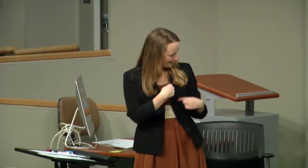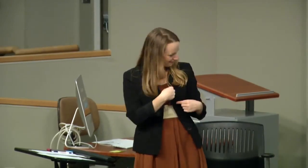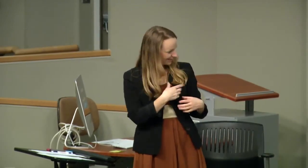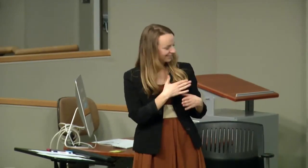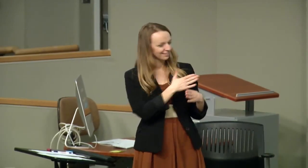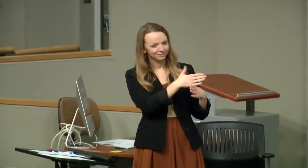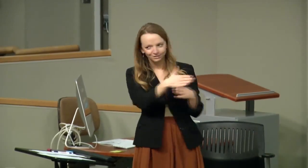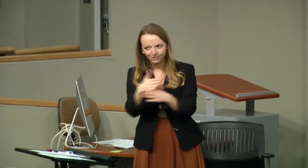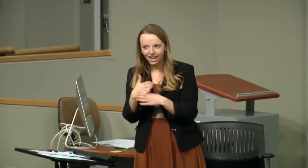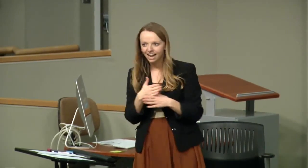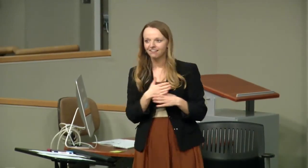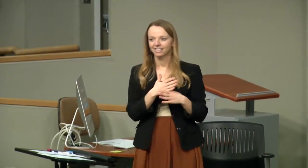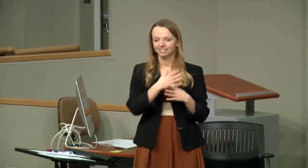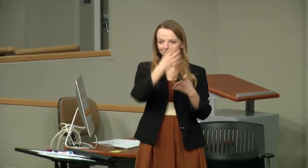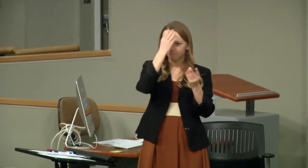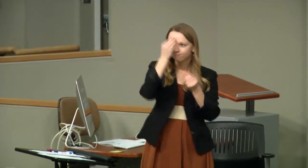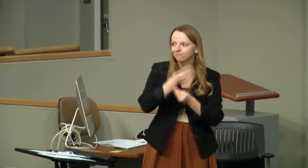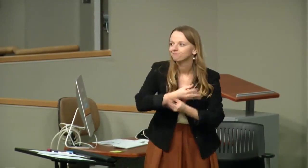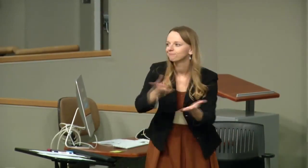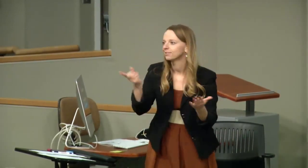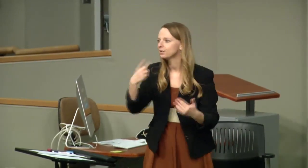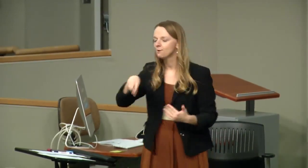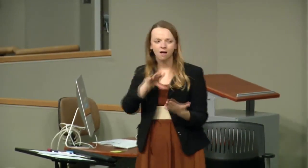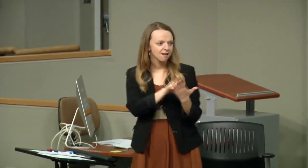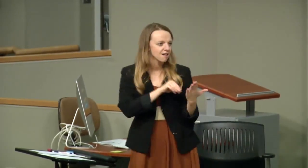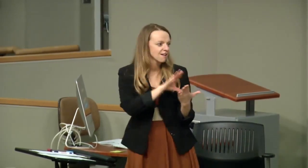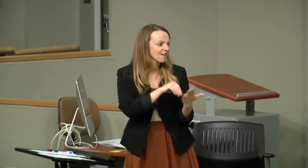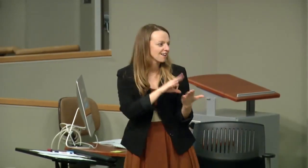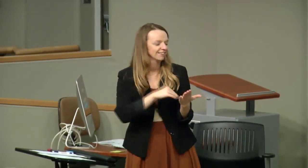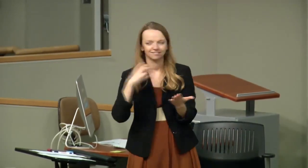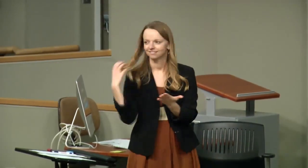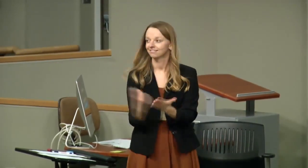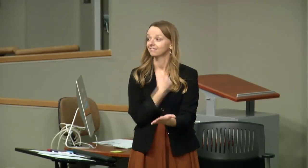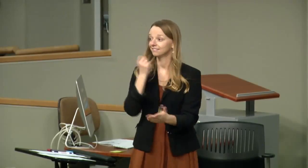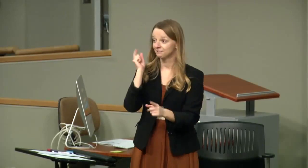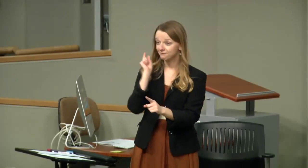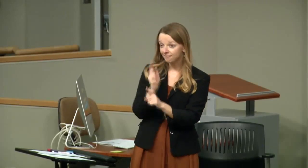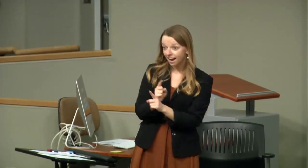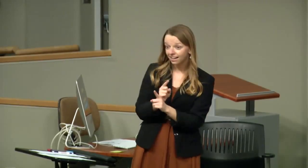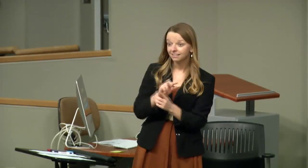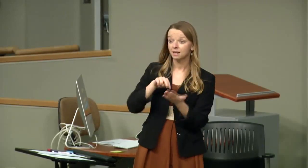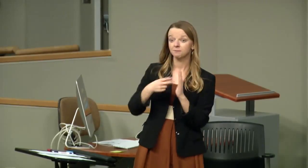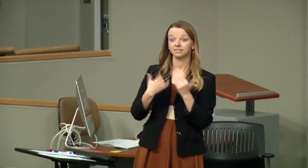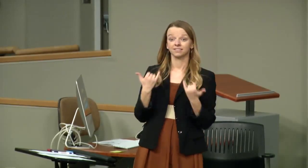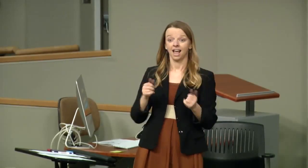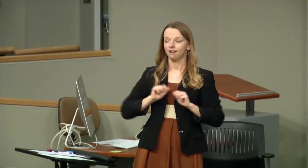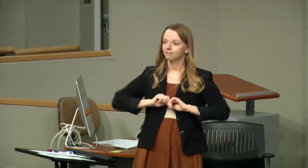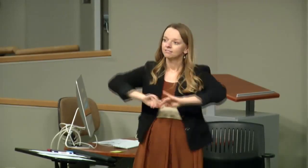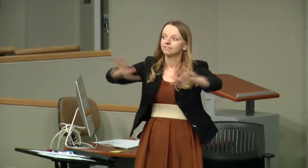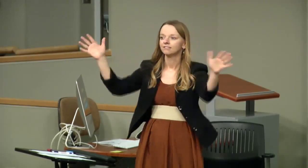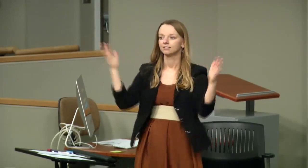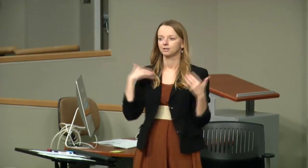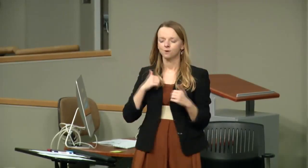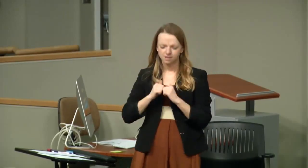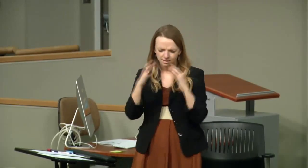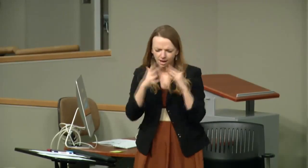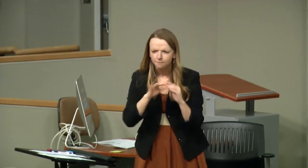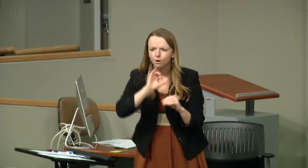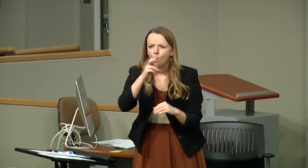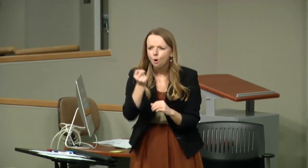today. So thank each and every one of you. Thank you. share some of information they have, what they've learned from that experience, and be able to pass this on